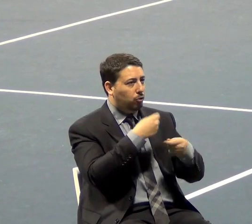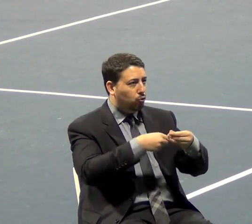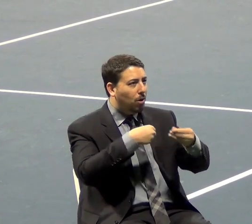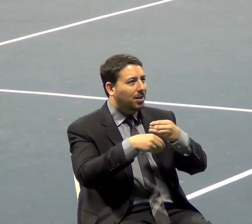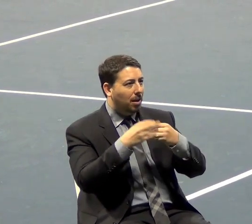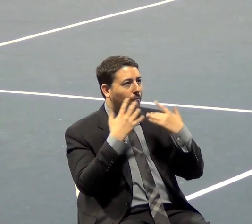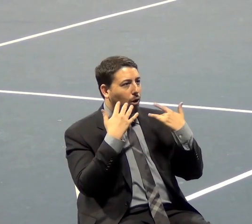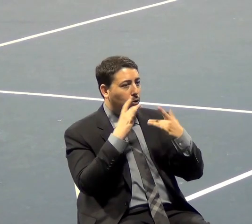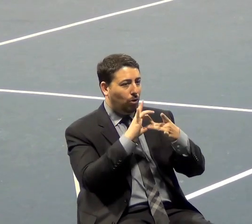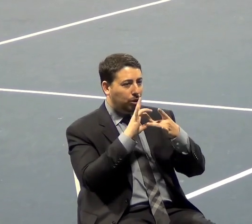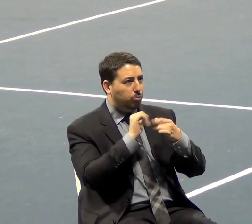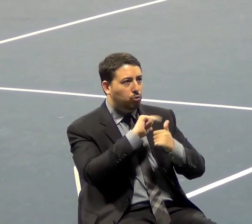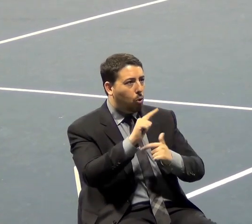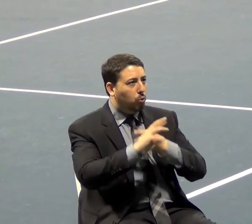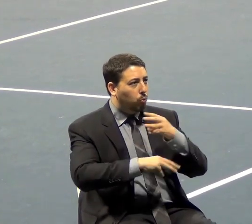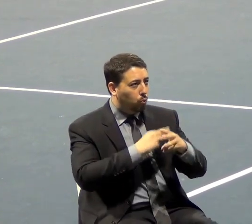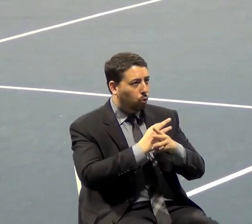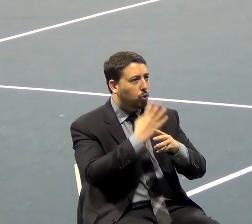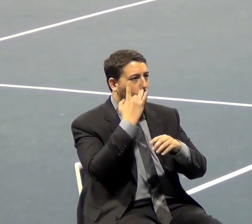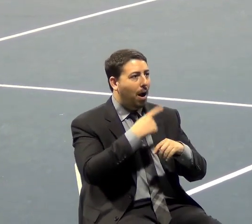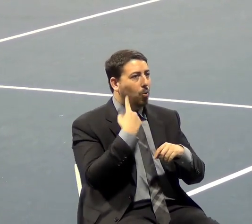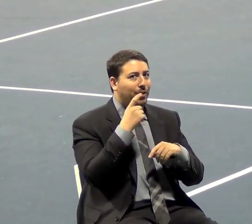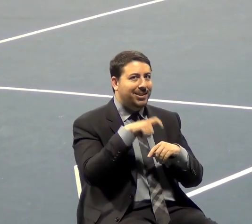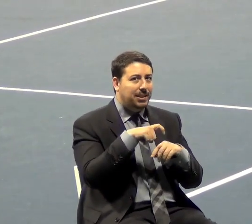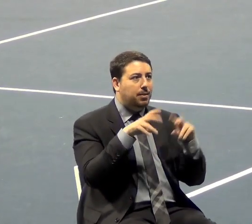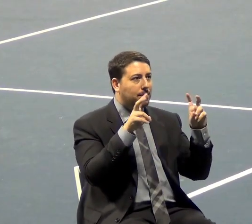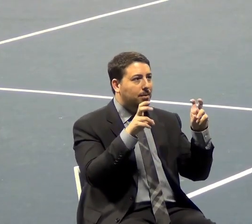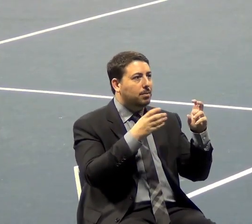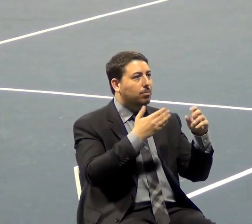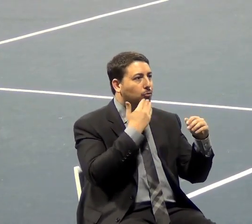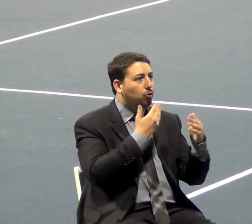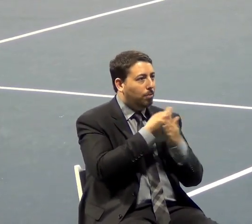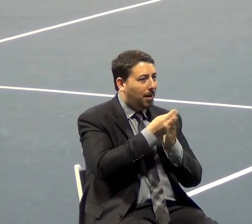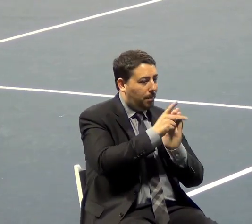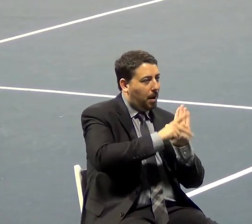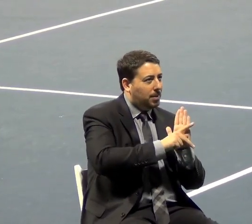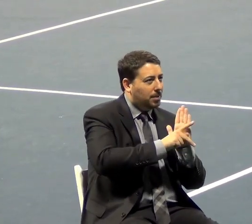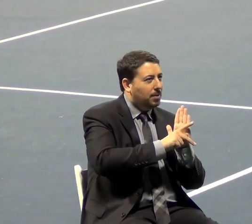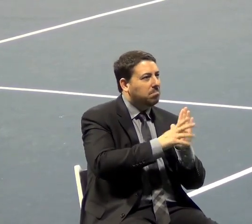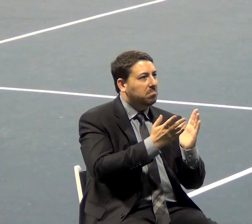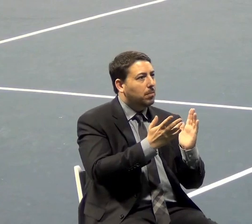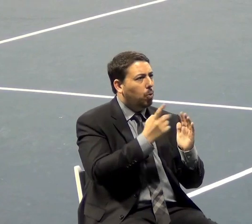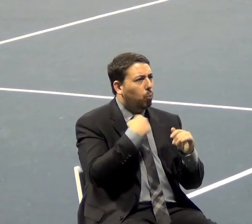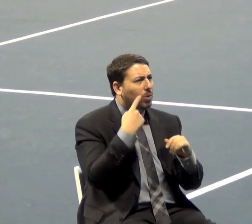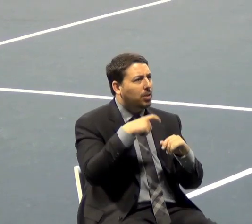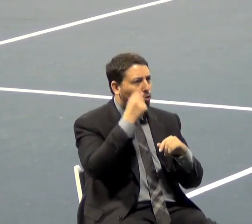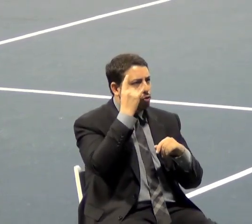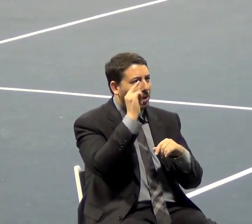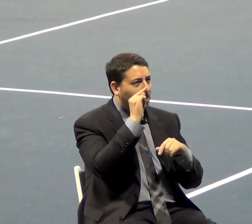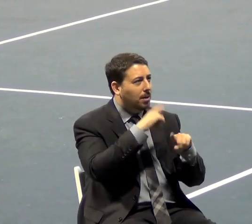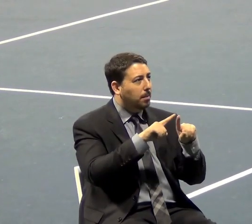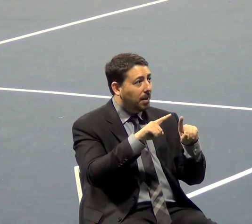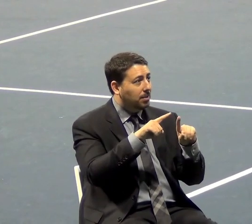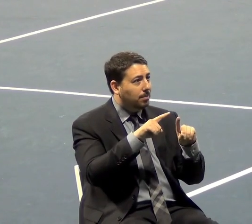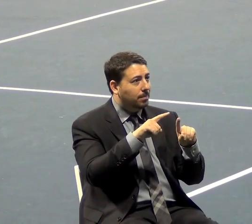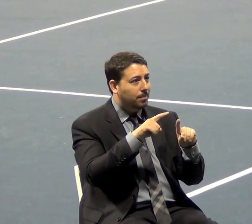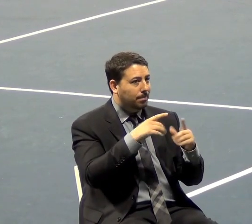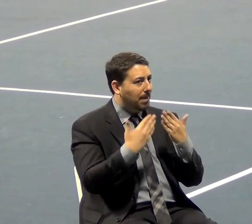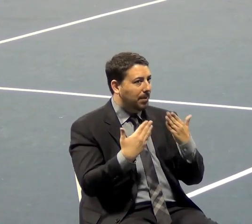world, why we need sound money. We need to understand this. But then some people might like to be a teacher. Some people might